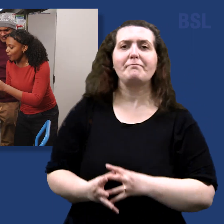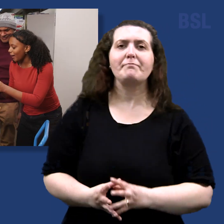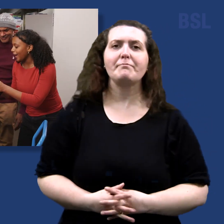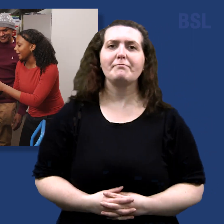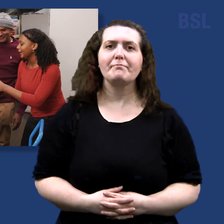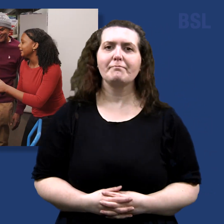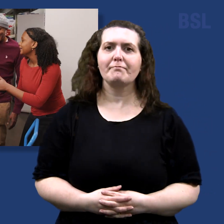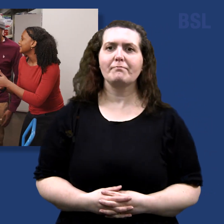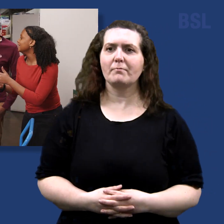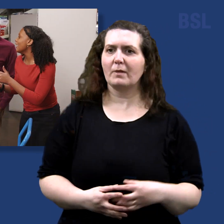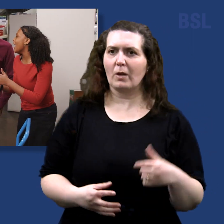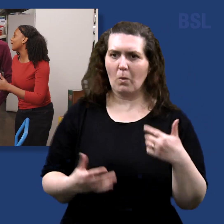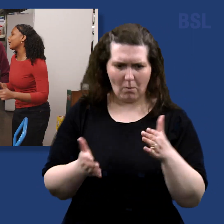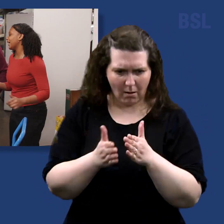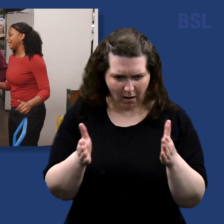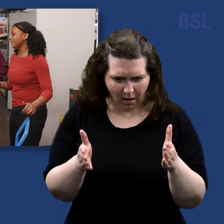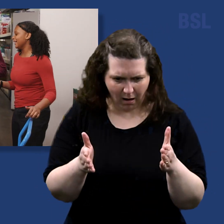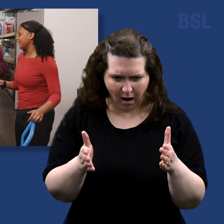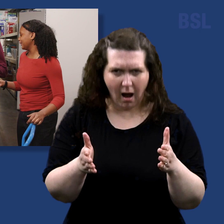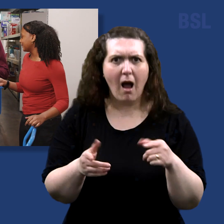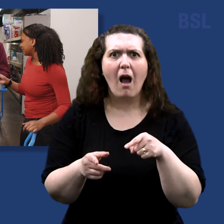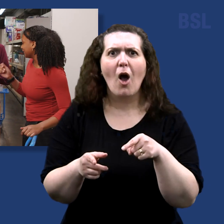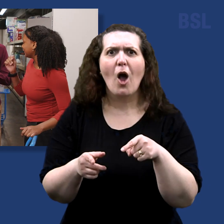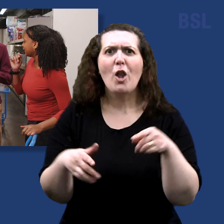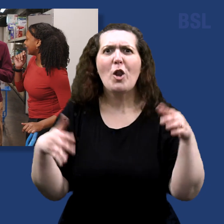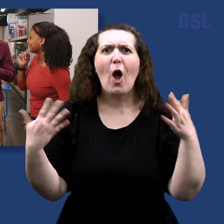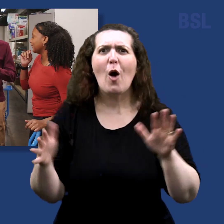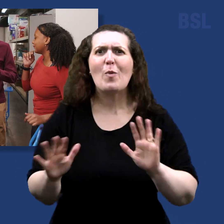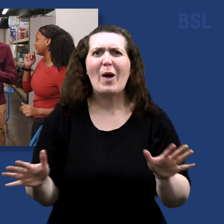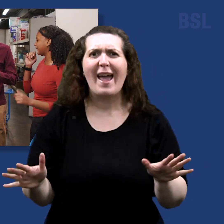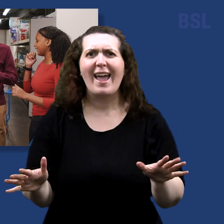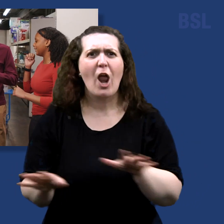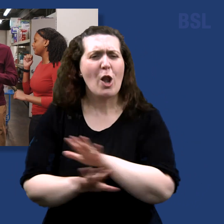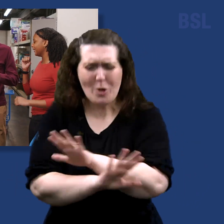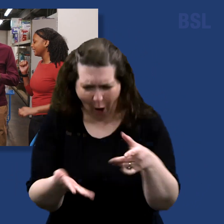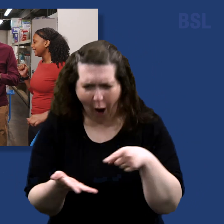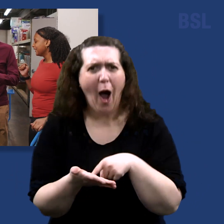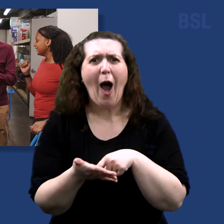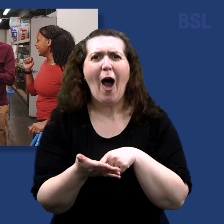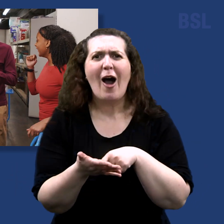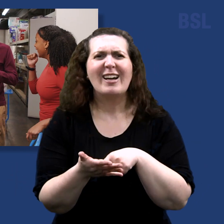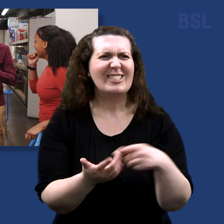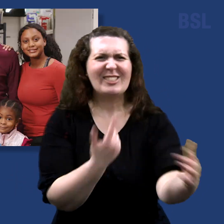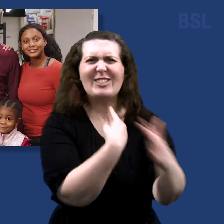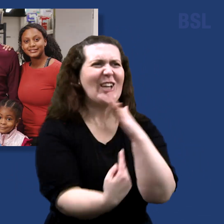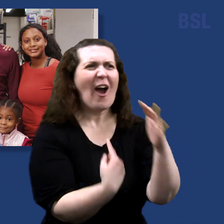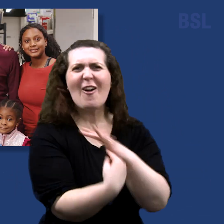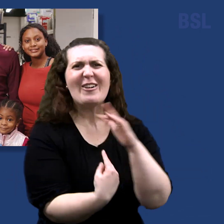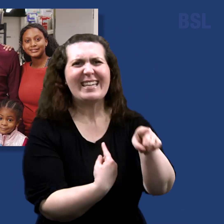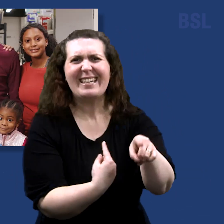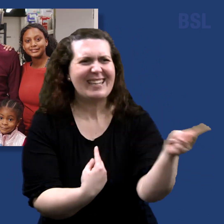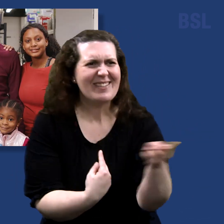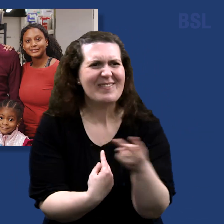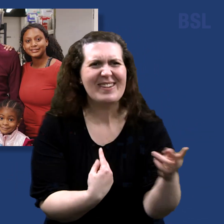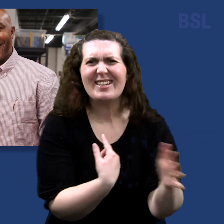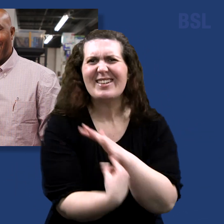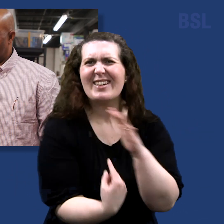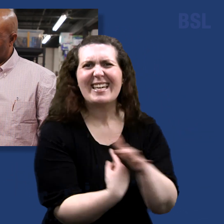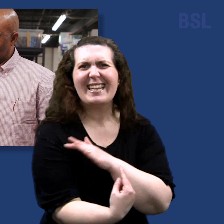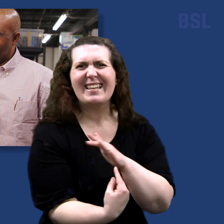way! No No way! No, you guys must be kidding me. Handside notes that delighted the families that